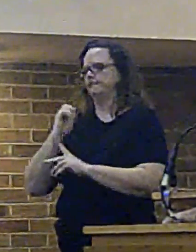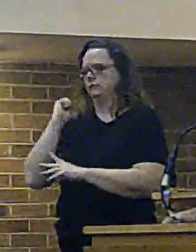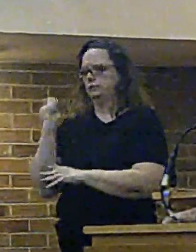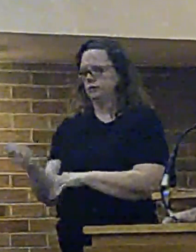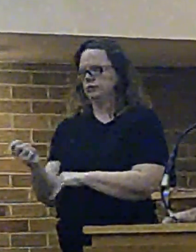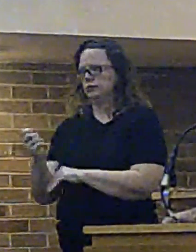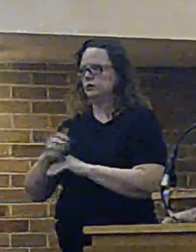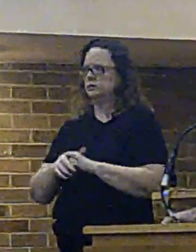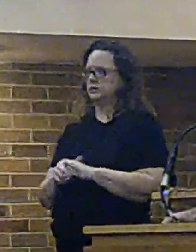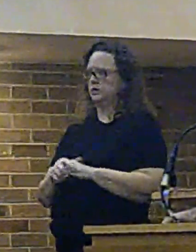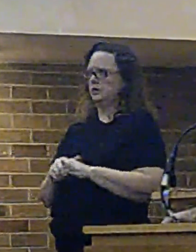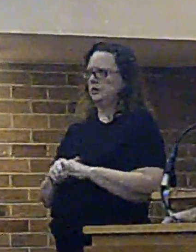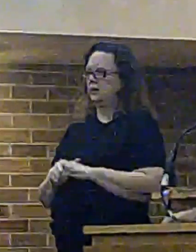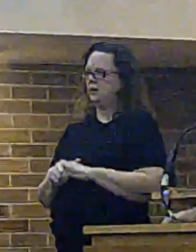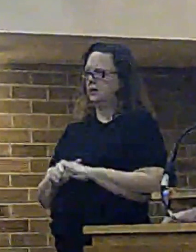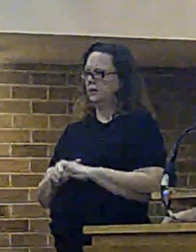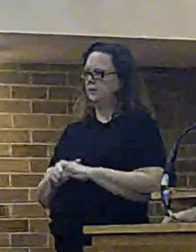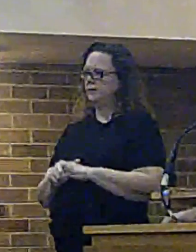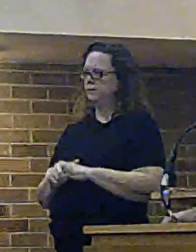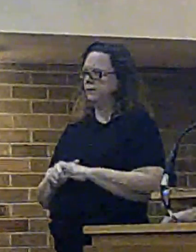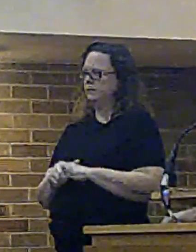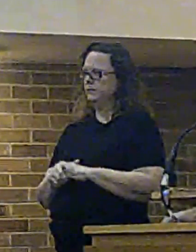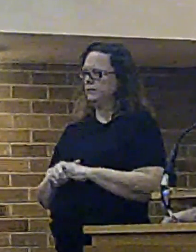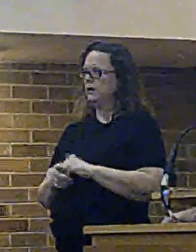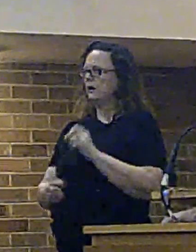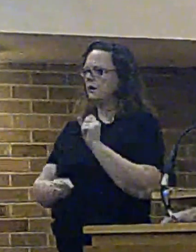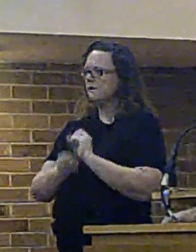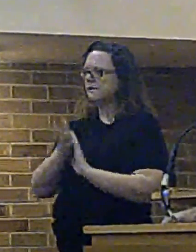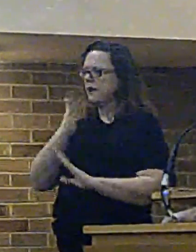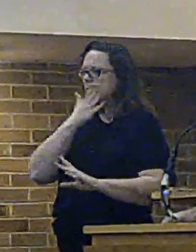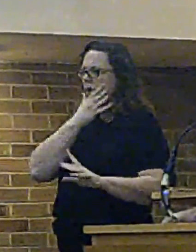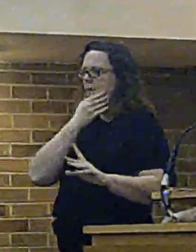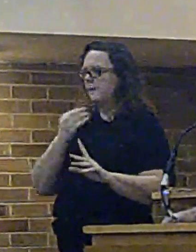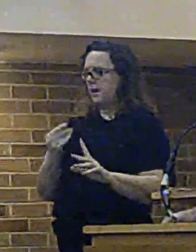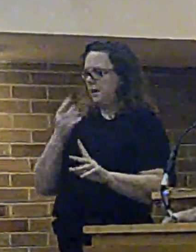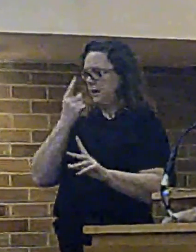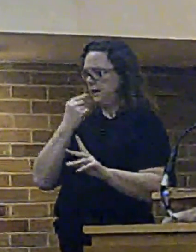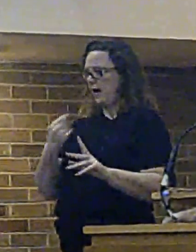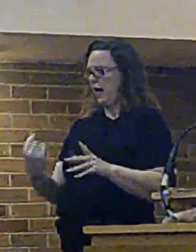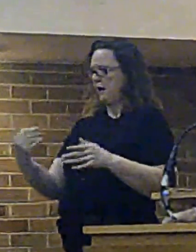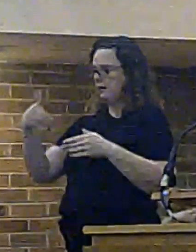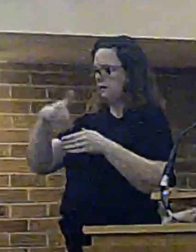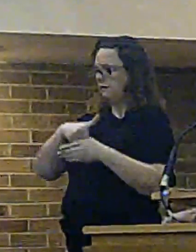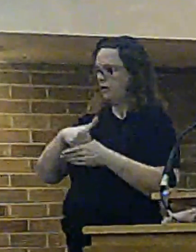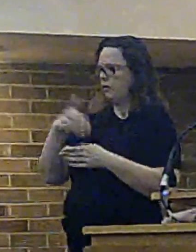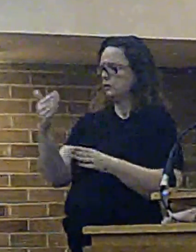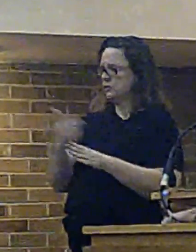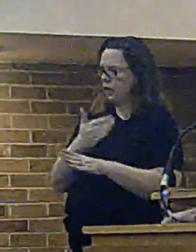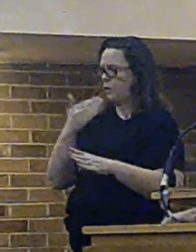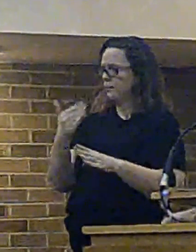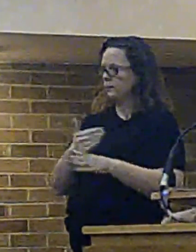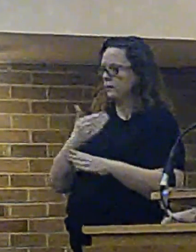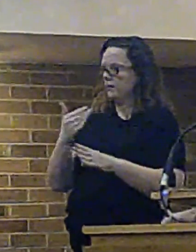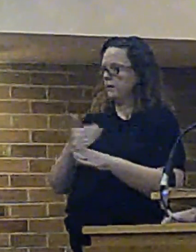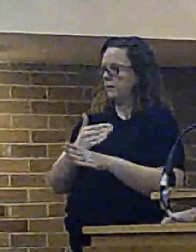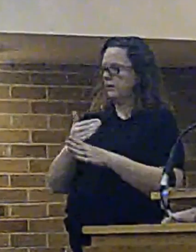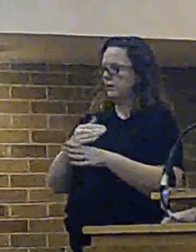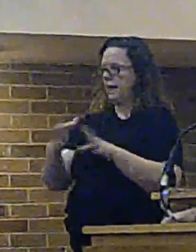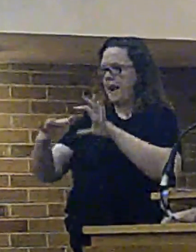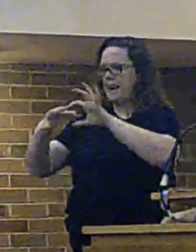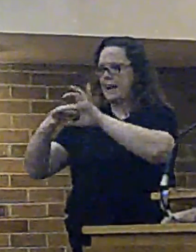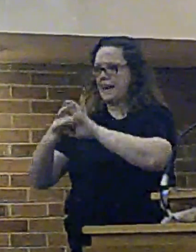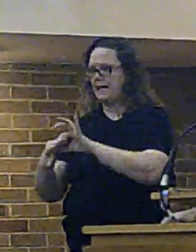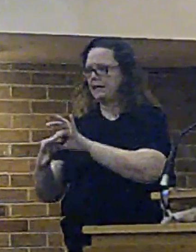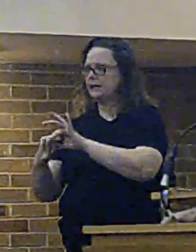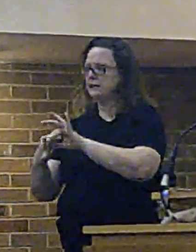whole-time firefighters we employ directly determines the number of fire engines we can staff. And it